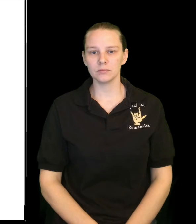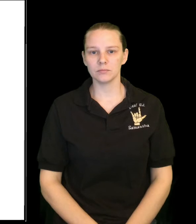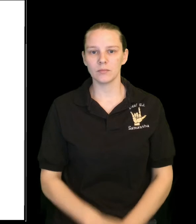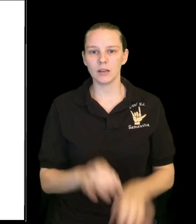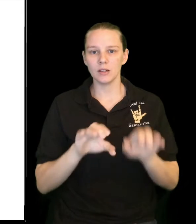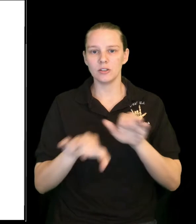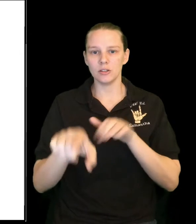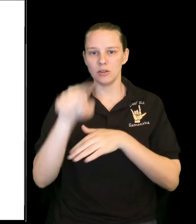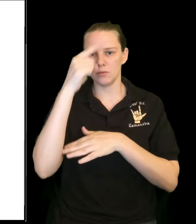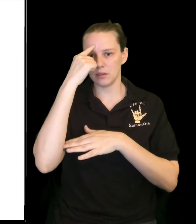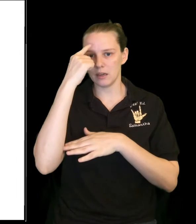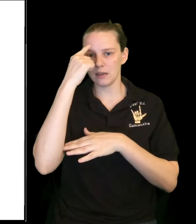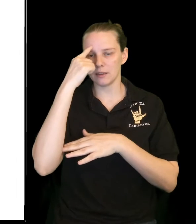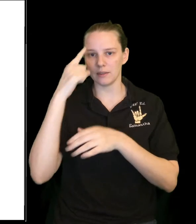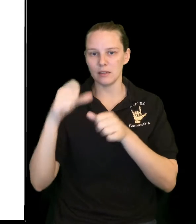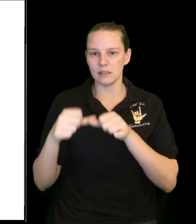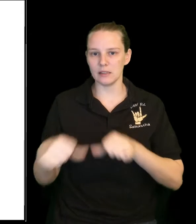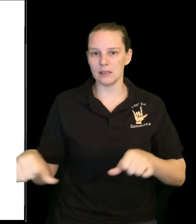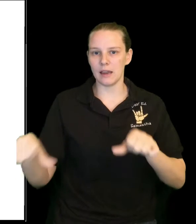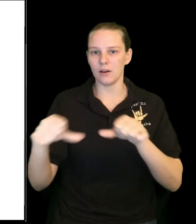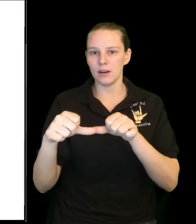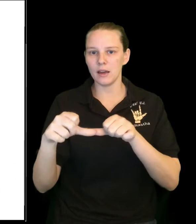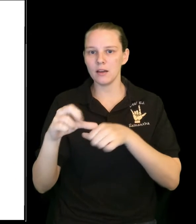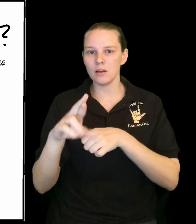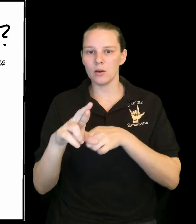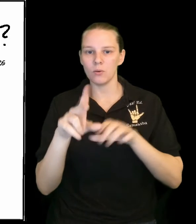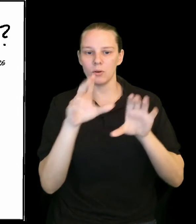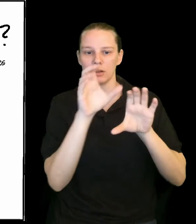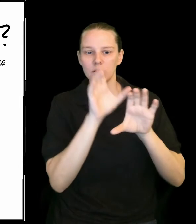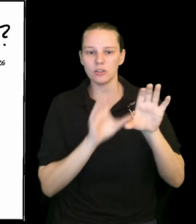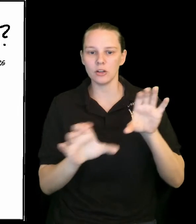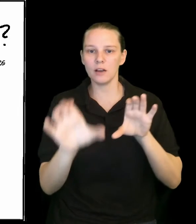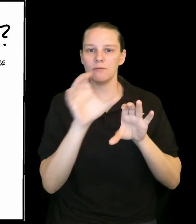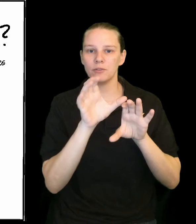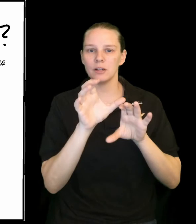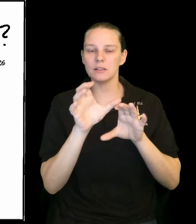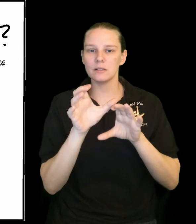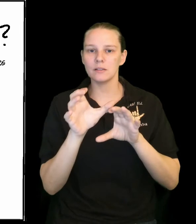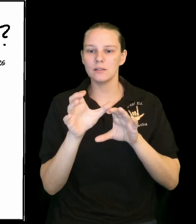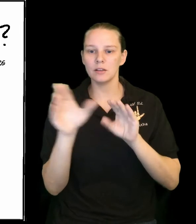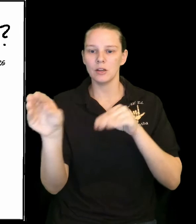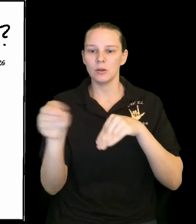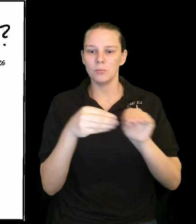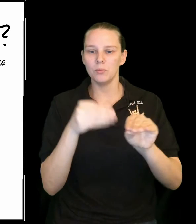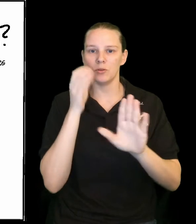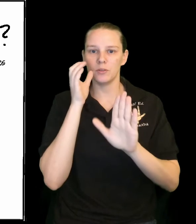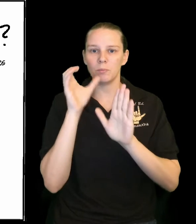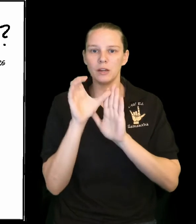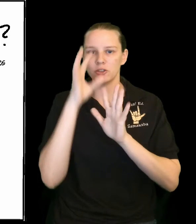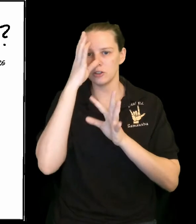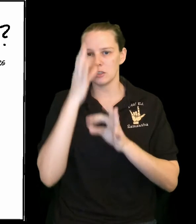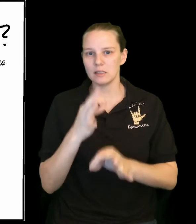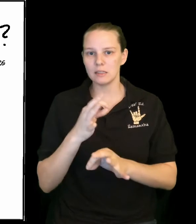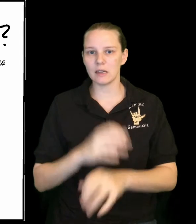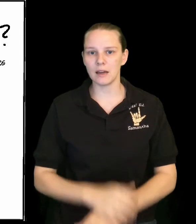Do you think that this is area or circumference? Move the picture to decide.